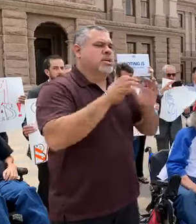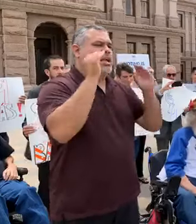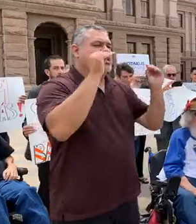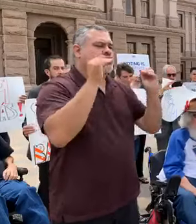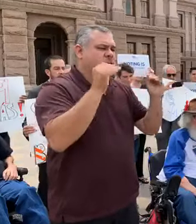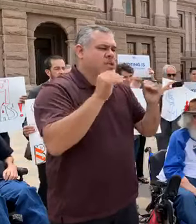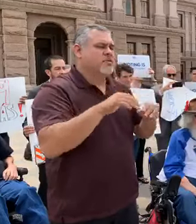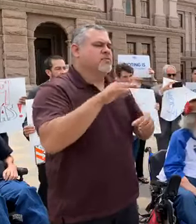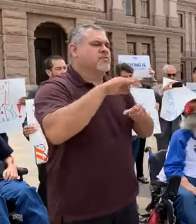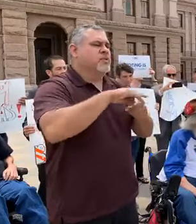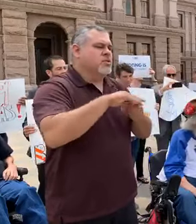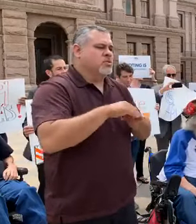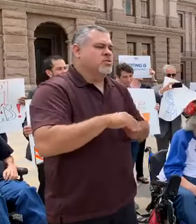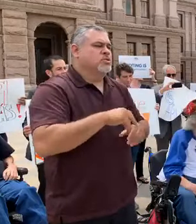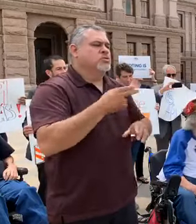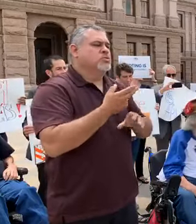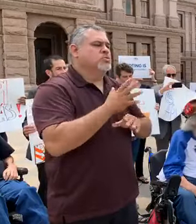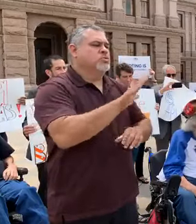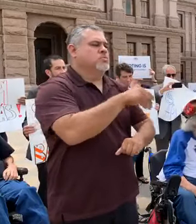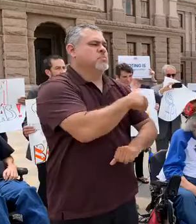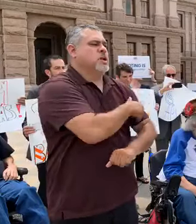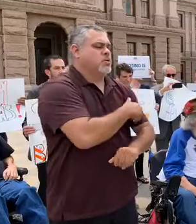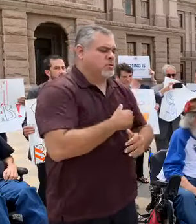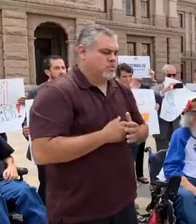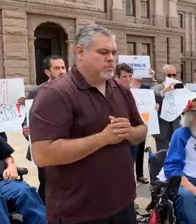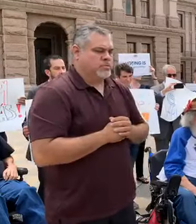Educate, Vote, Use Your Power.